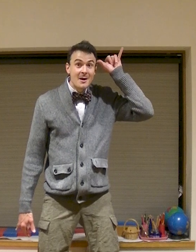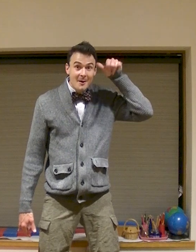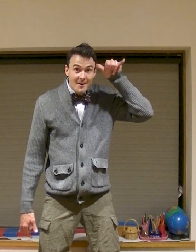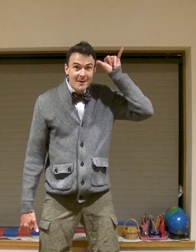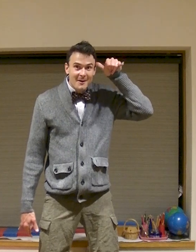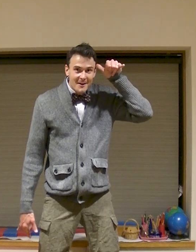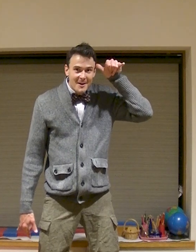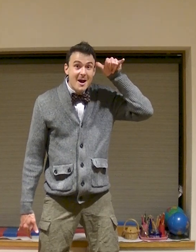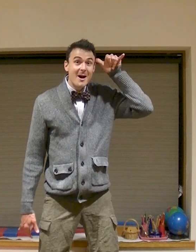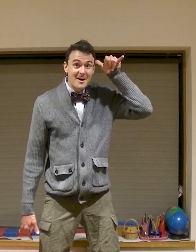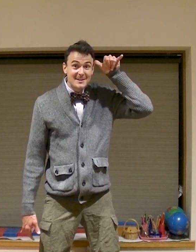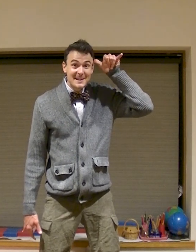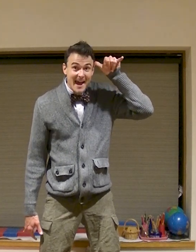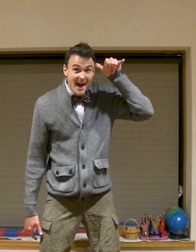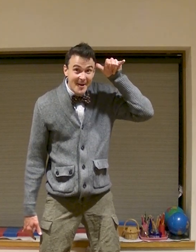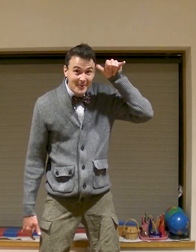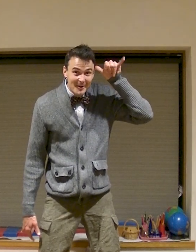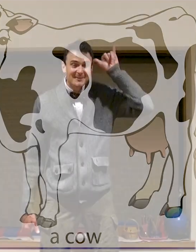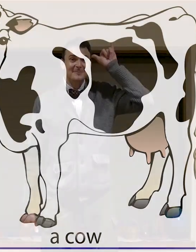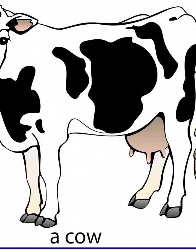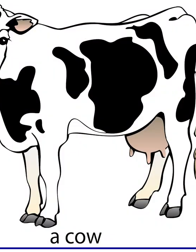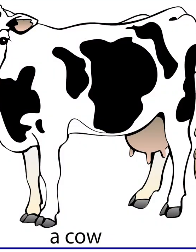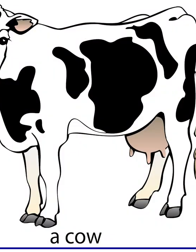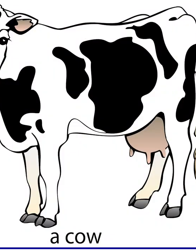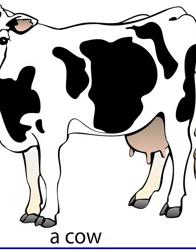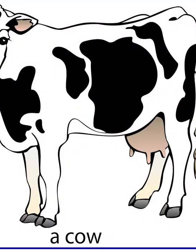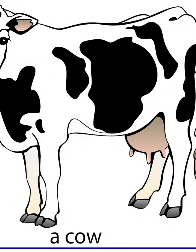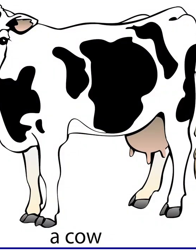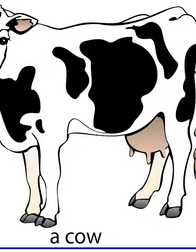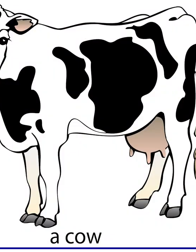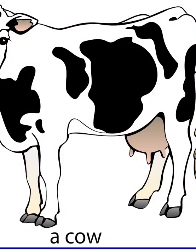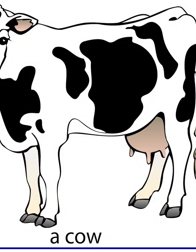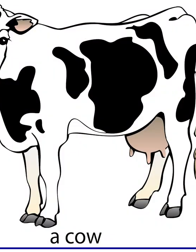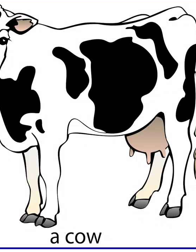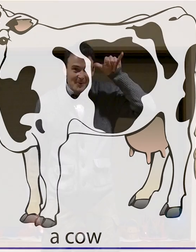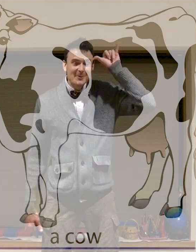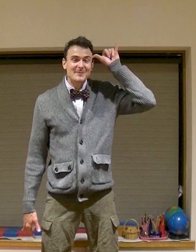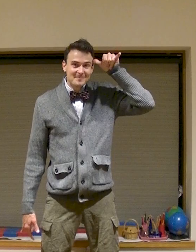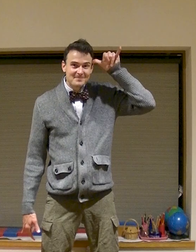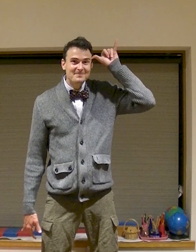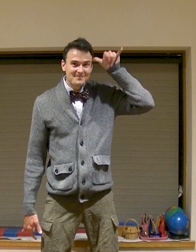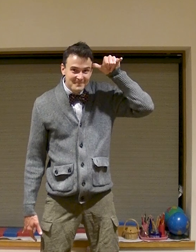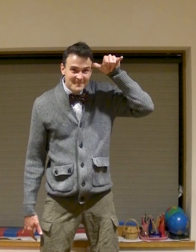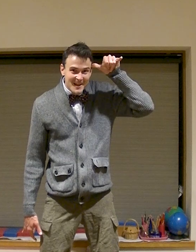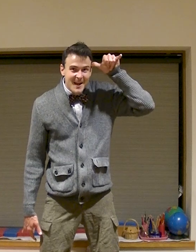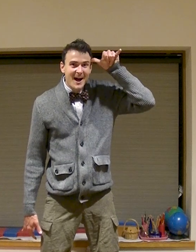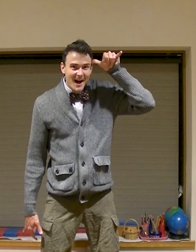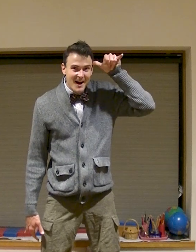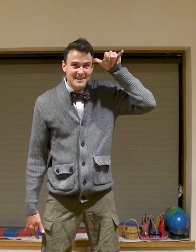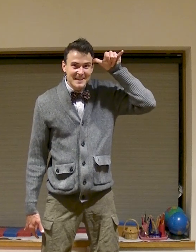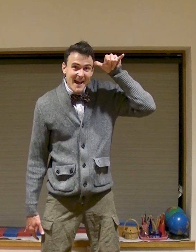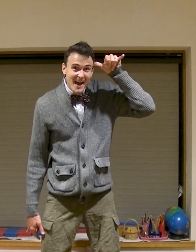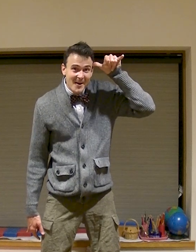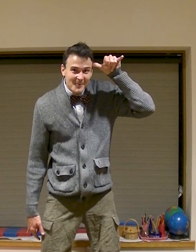a cow a cow a cow